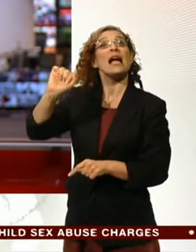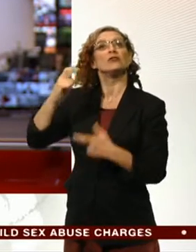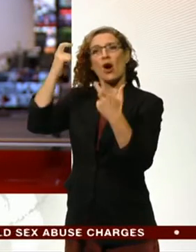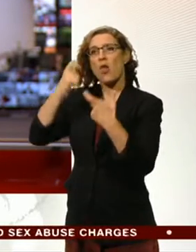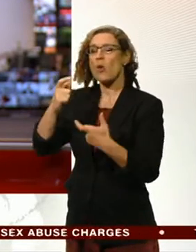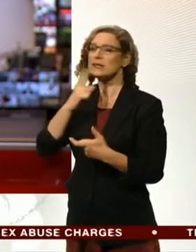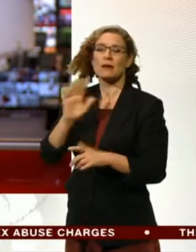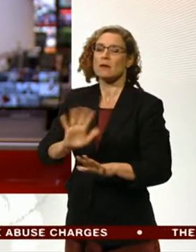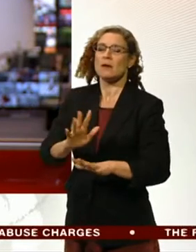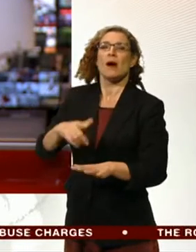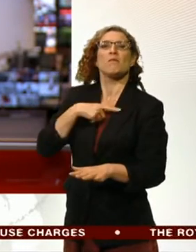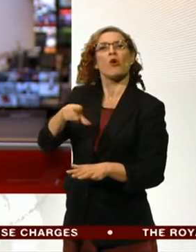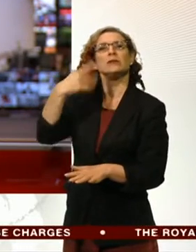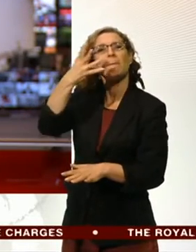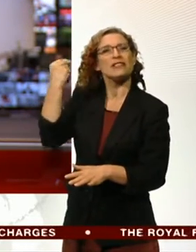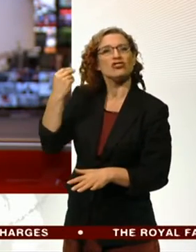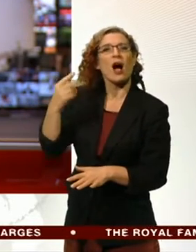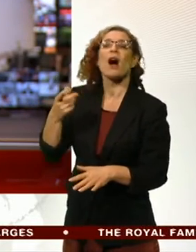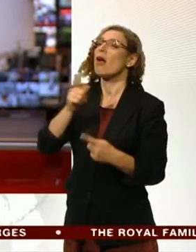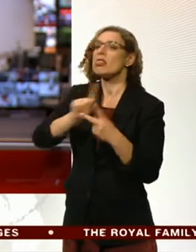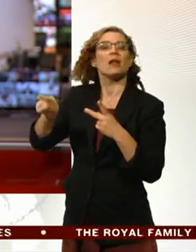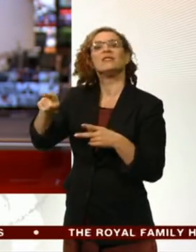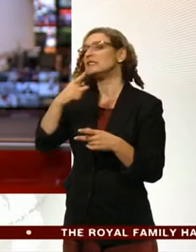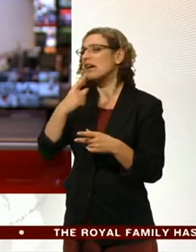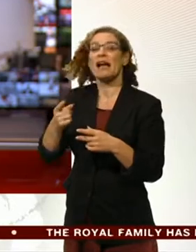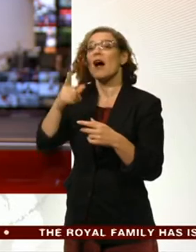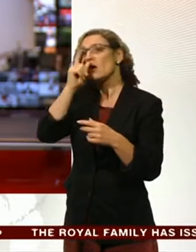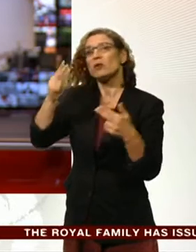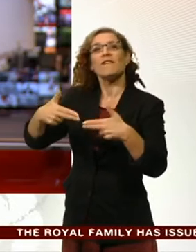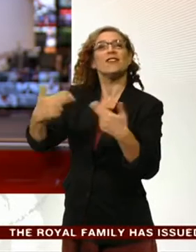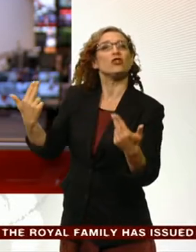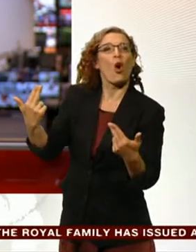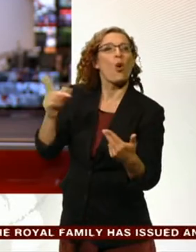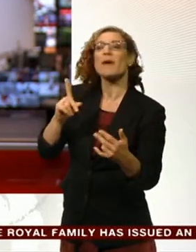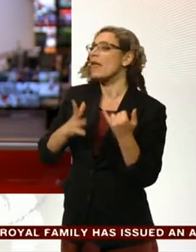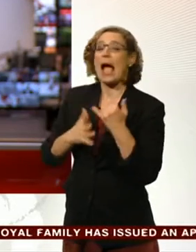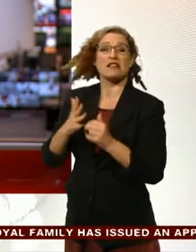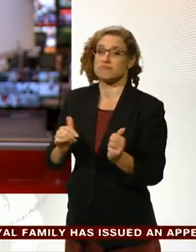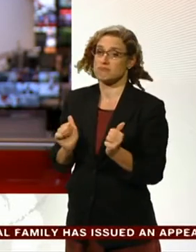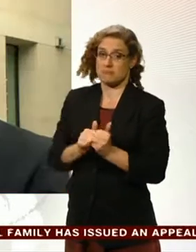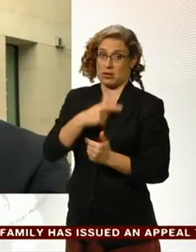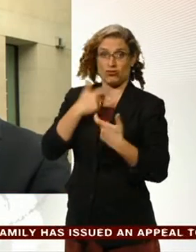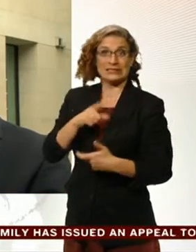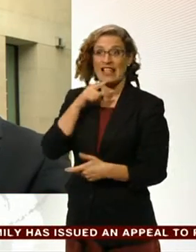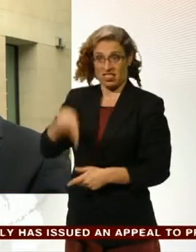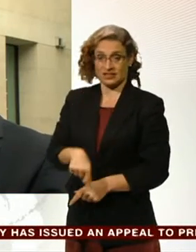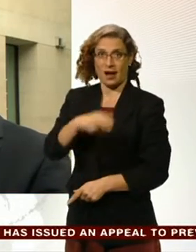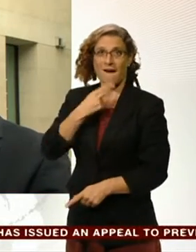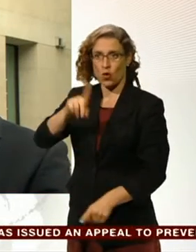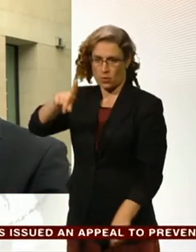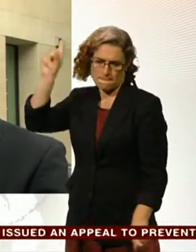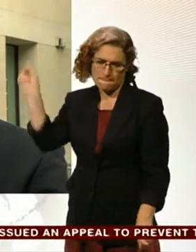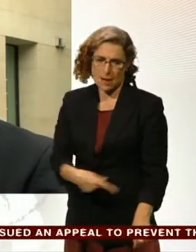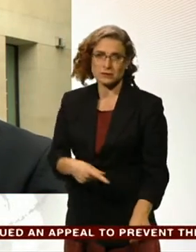for him to appear via video link, it was agreed that he will have to appear in person. Our correspondent, Tom Simons, is at the court